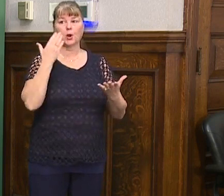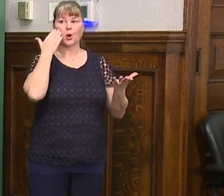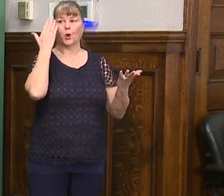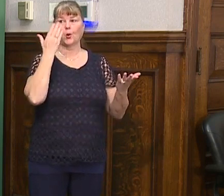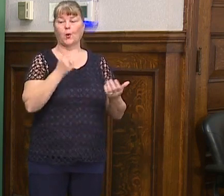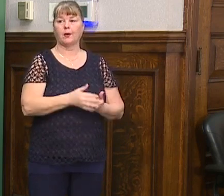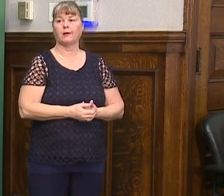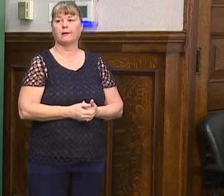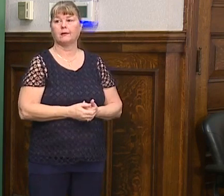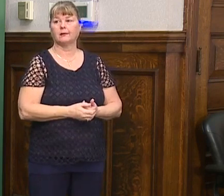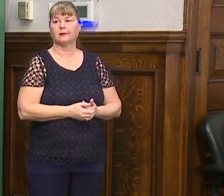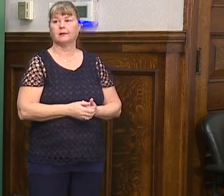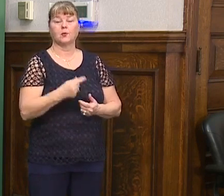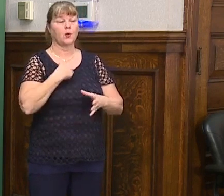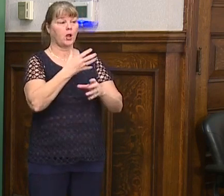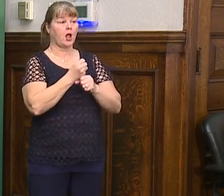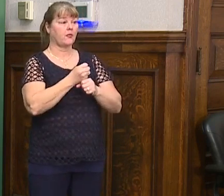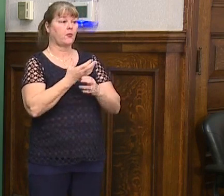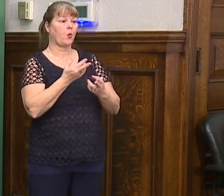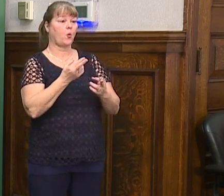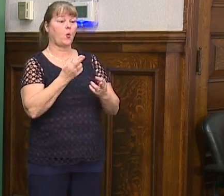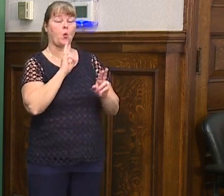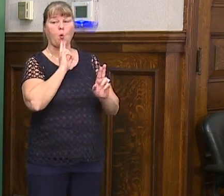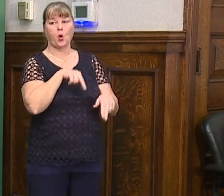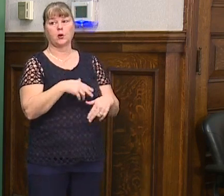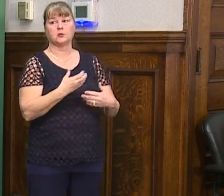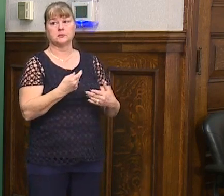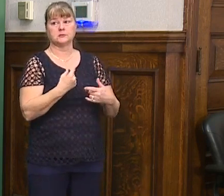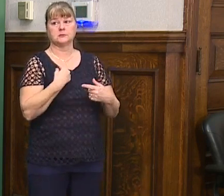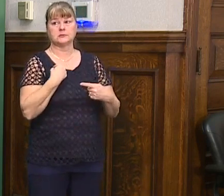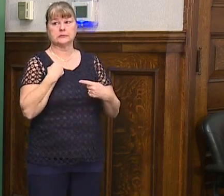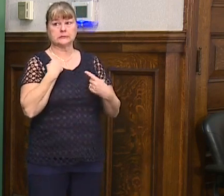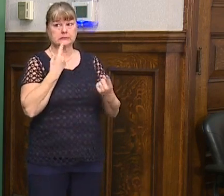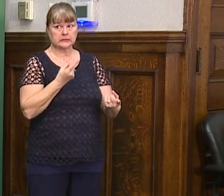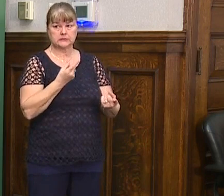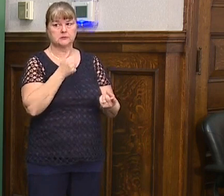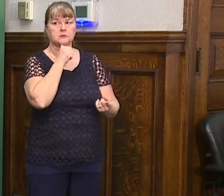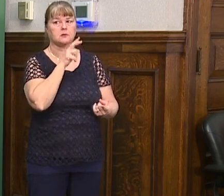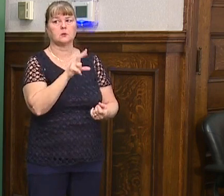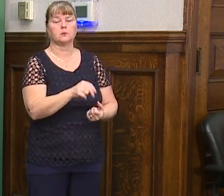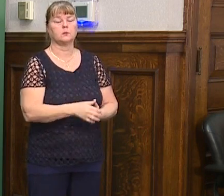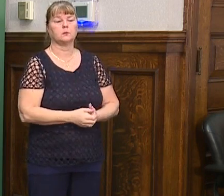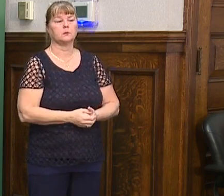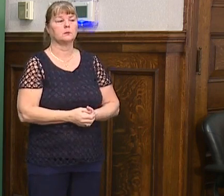Well, we, we, we, we got the order. So since then, no, we have not.